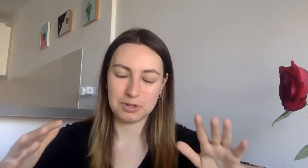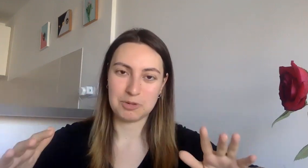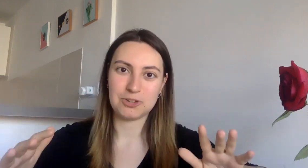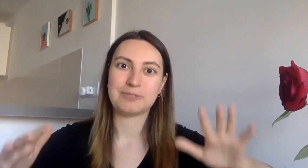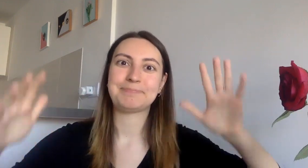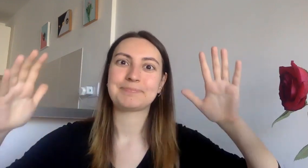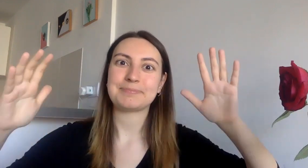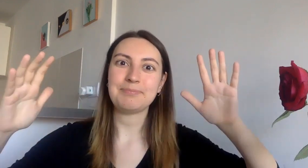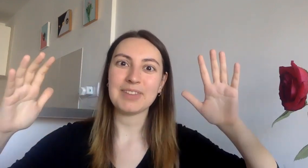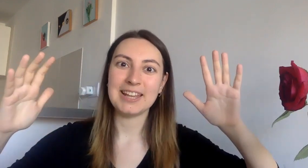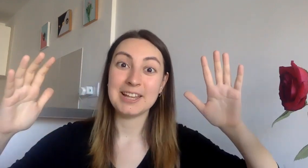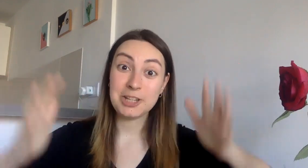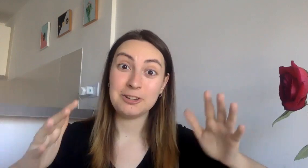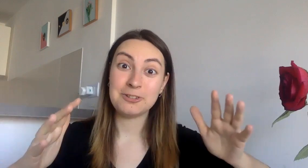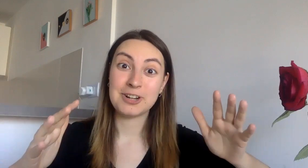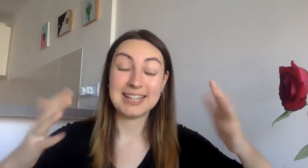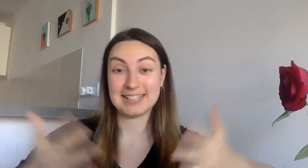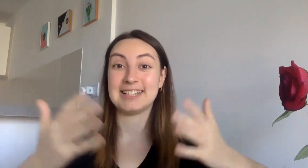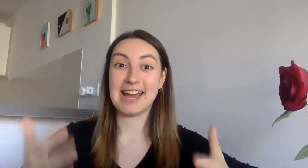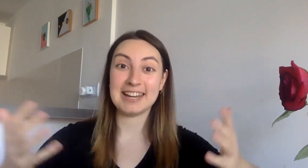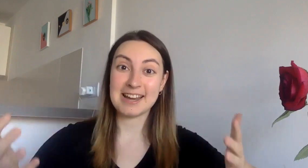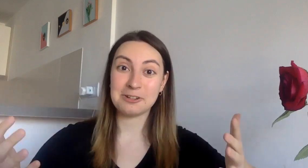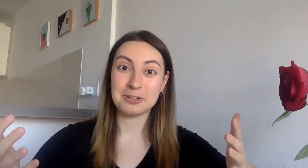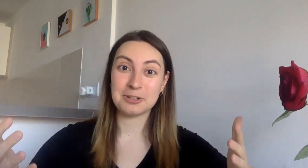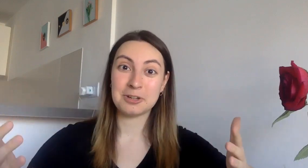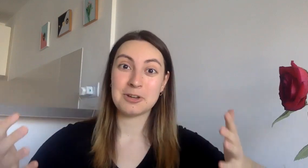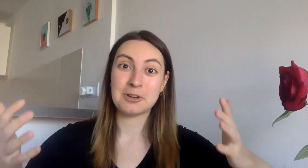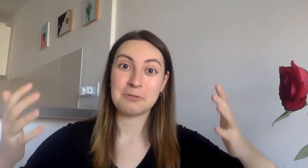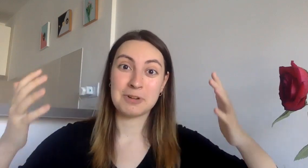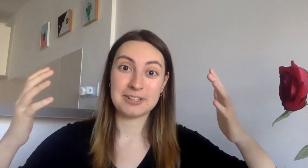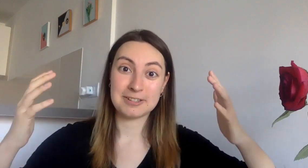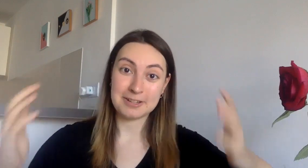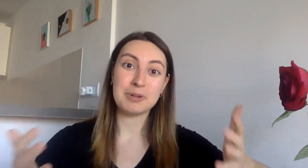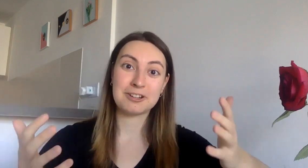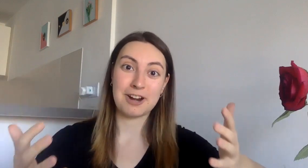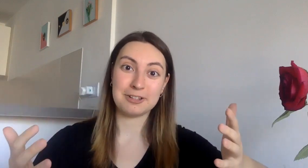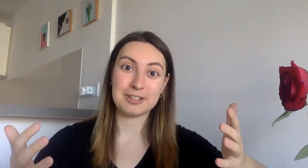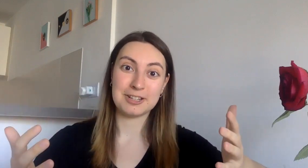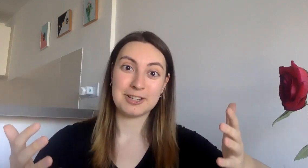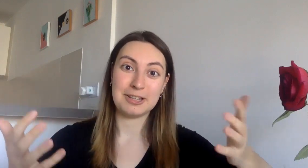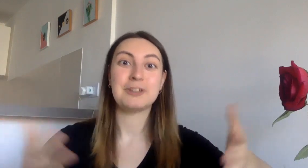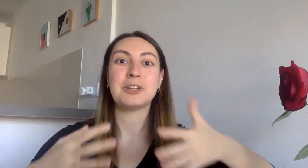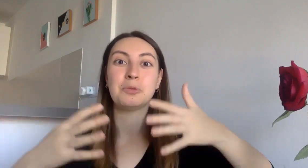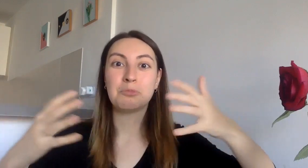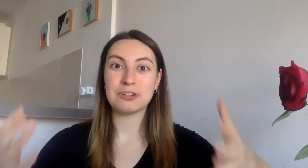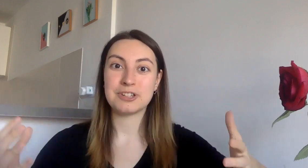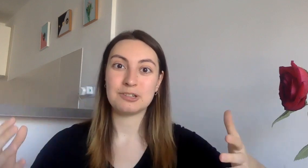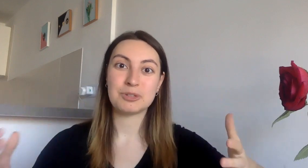pretty much. so i started hanging out with sermon crowd because there were more serbs